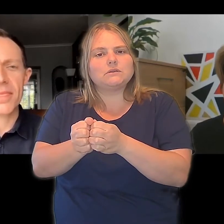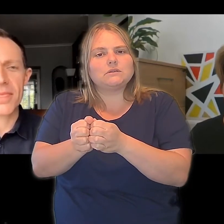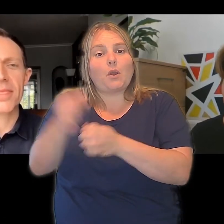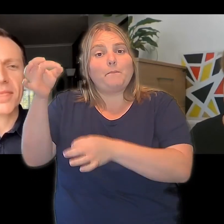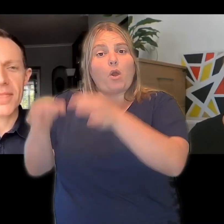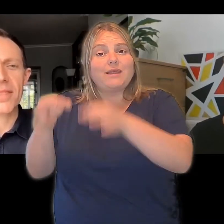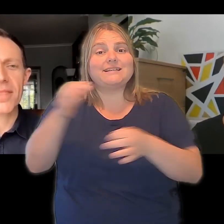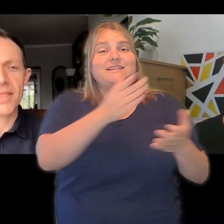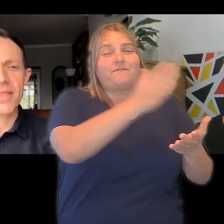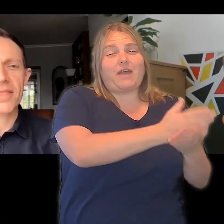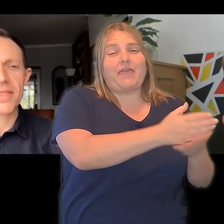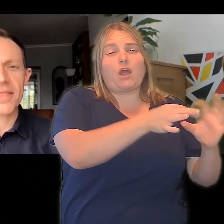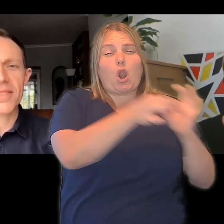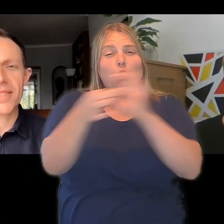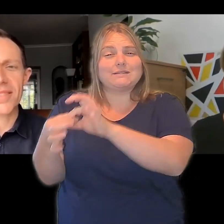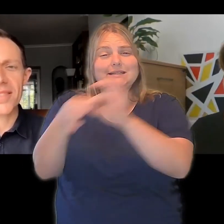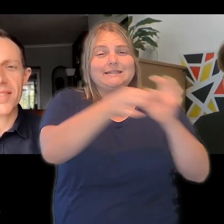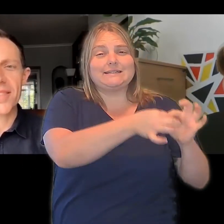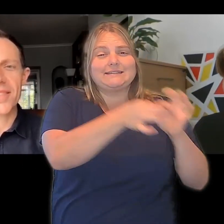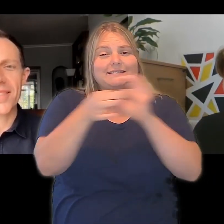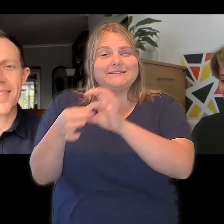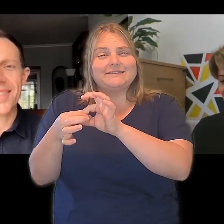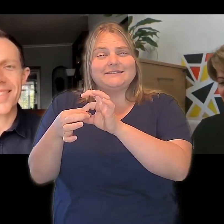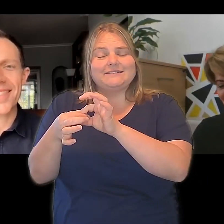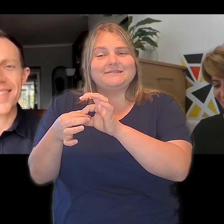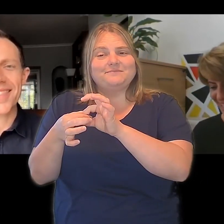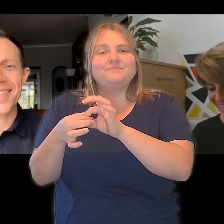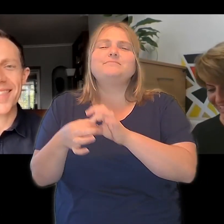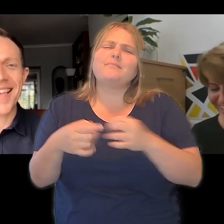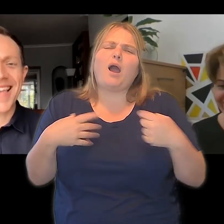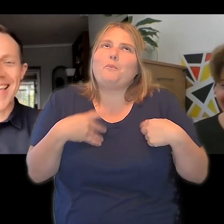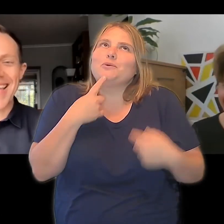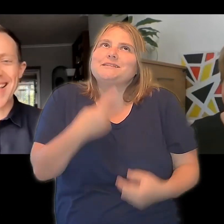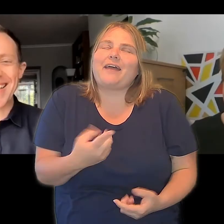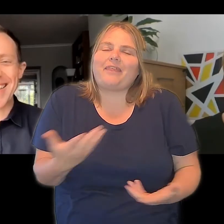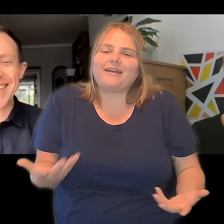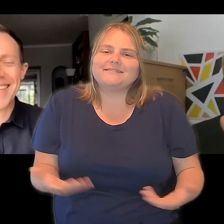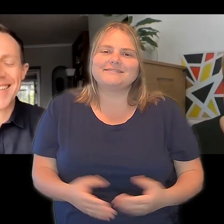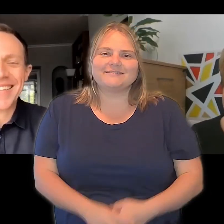connected, in my opinion. But I know it's in it, because they were a Methodist and a politician.